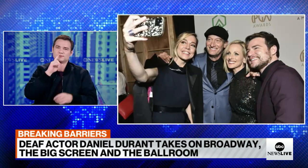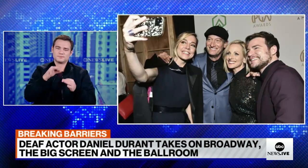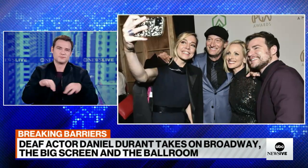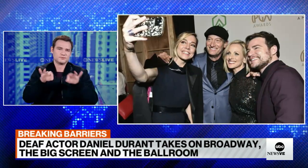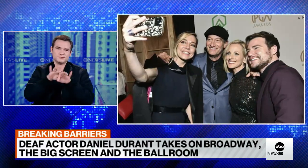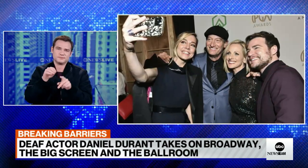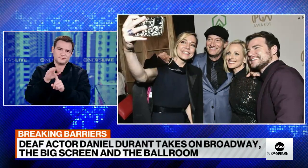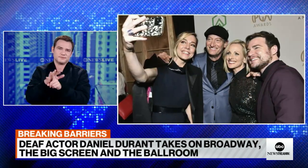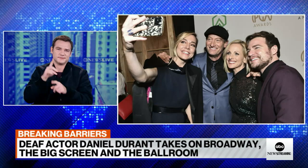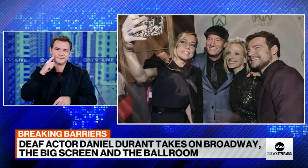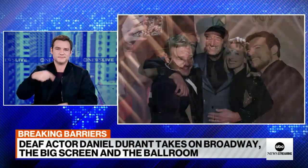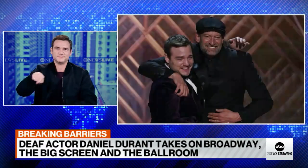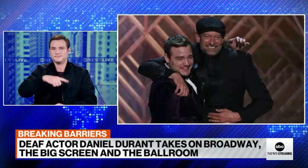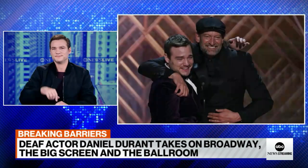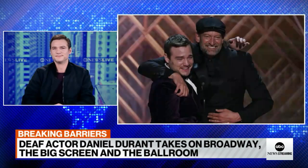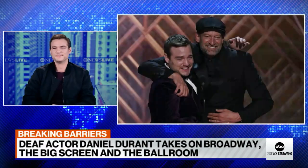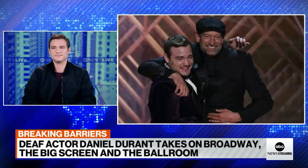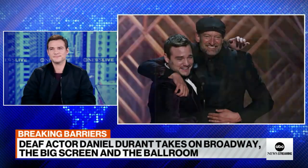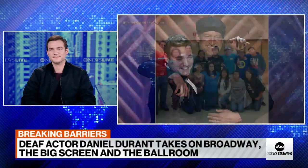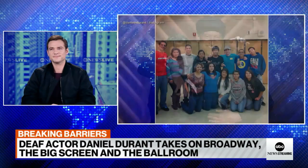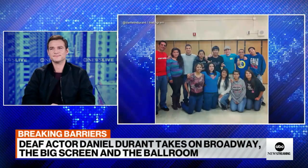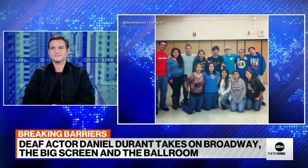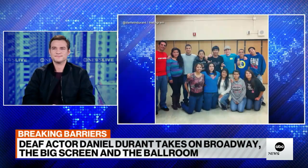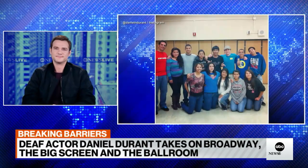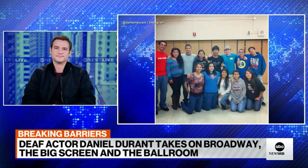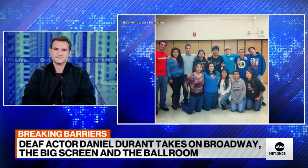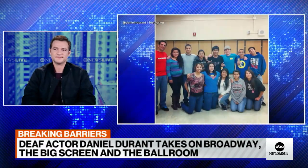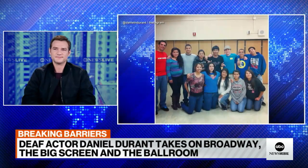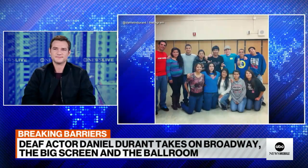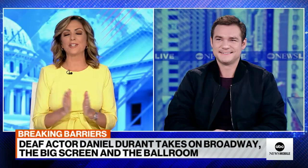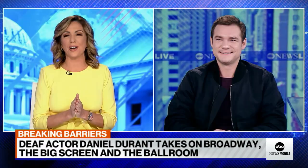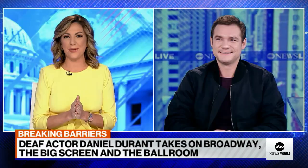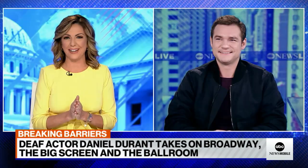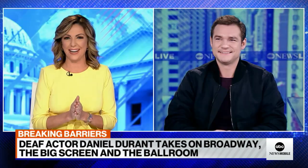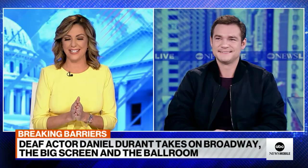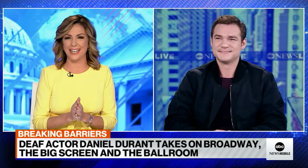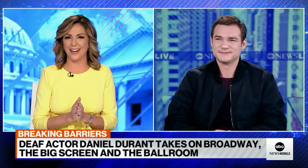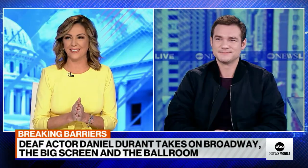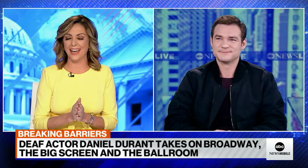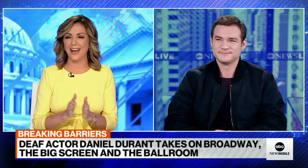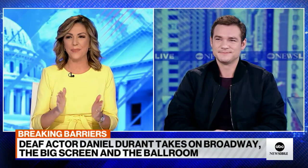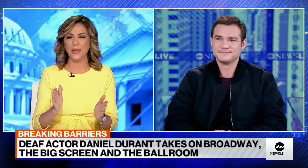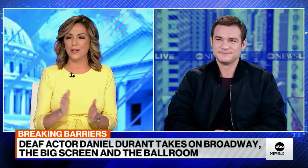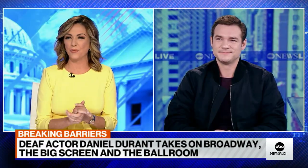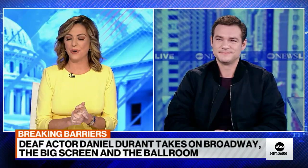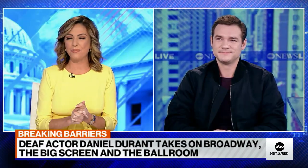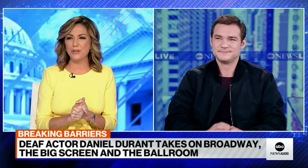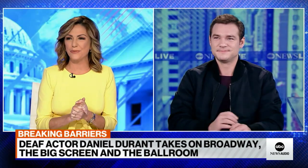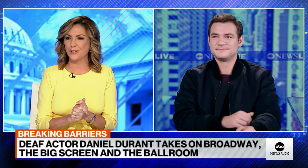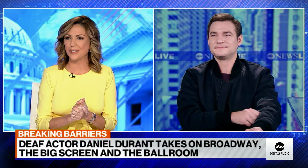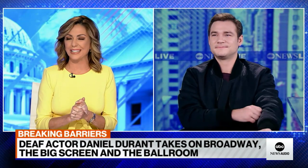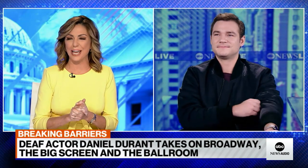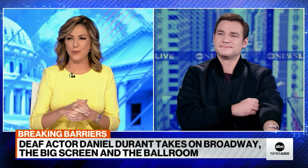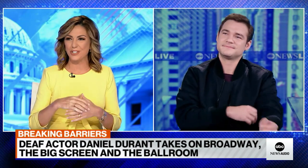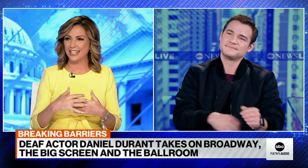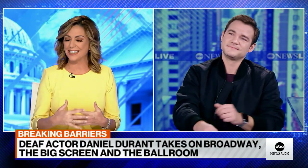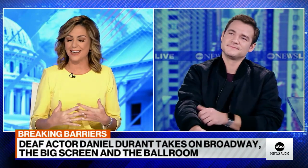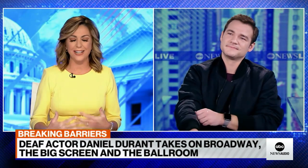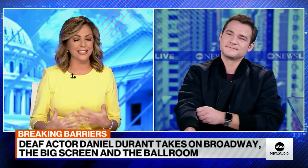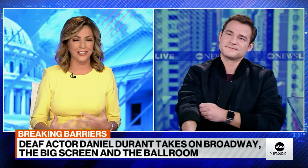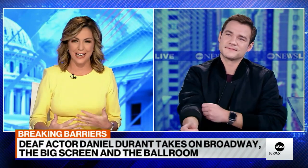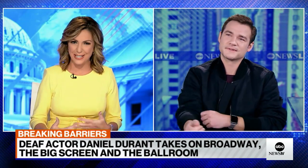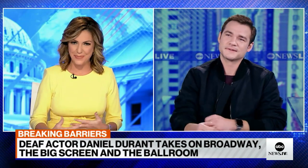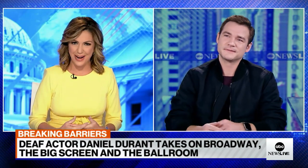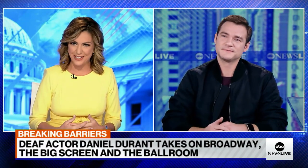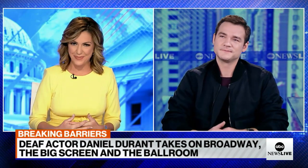and their education and chase their dreams. So ASL is very important. Let's talk about ASL and what a beautiful language it